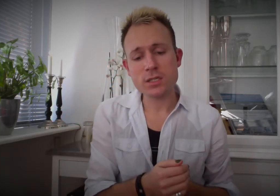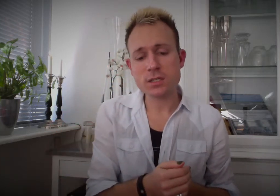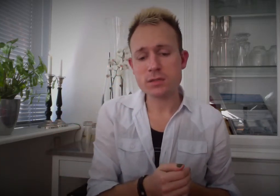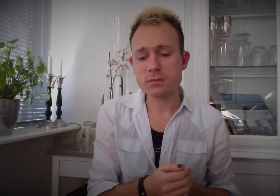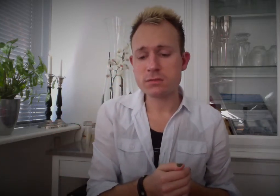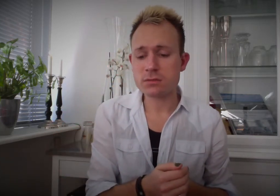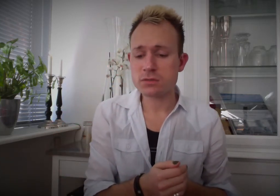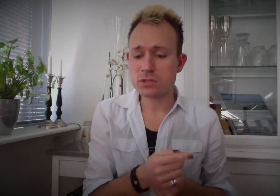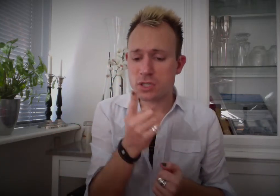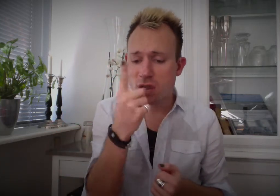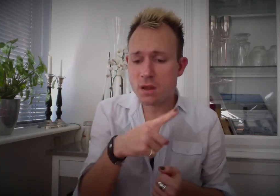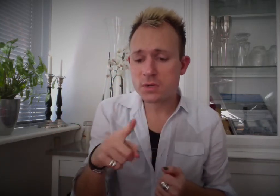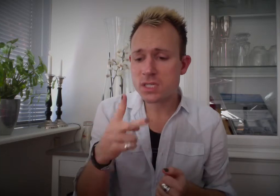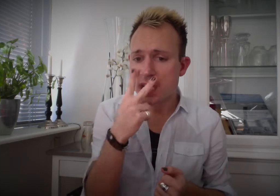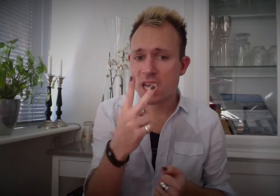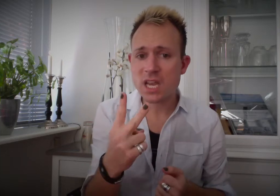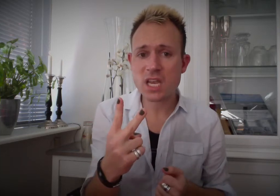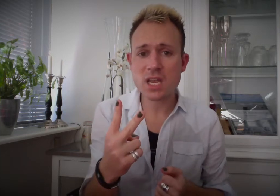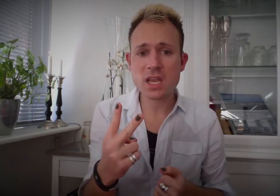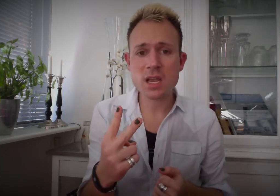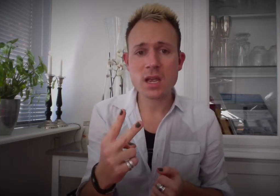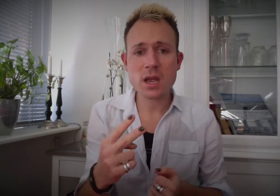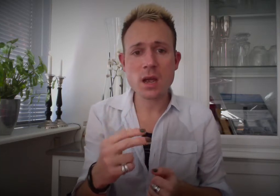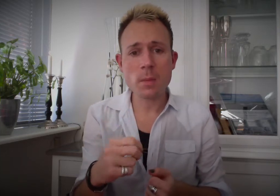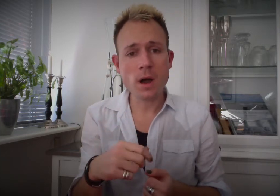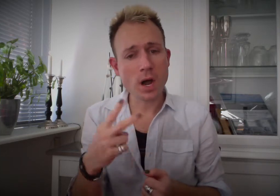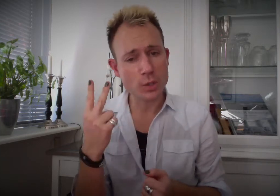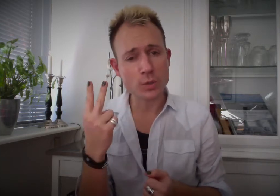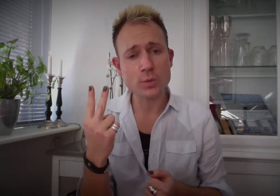Seldom see my tune